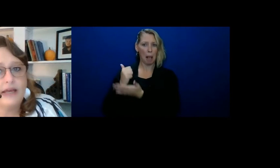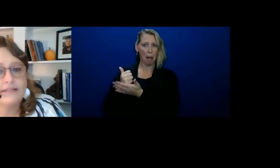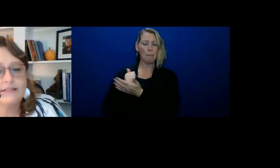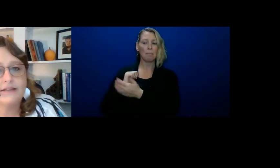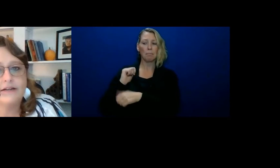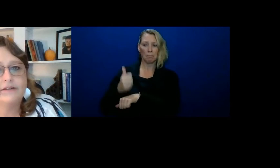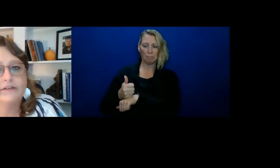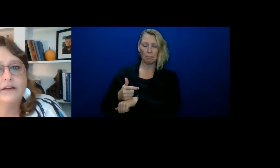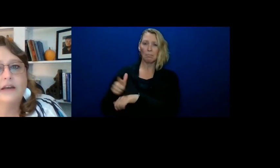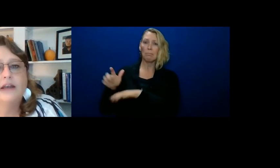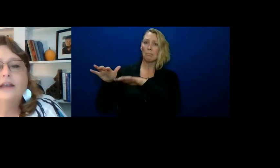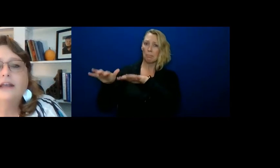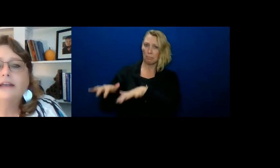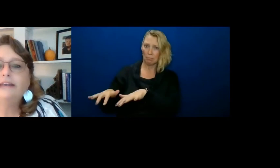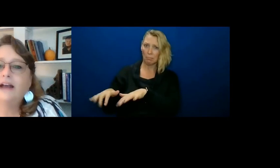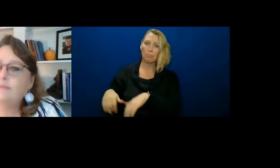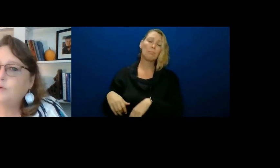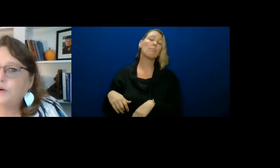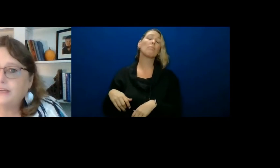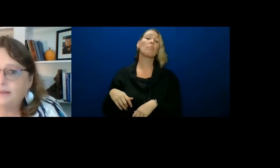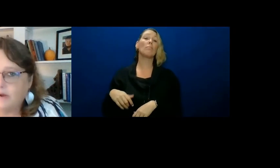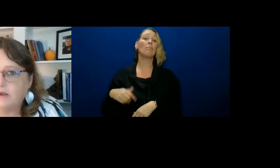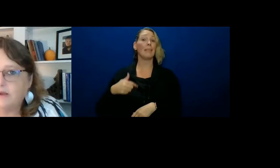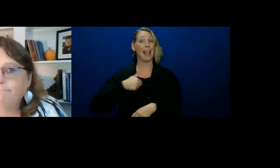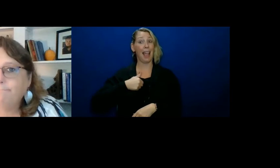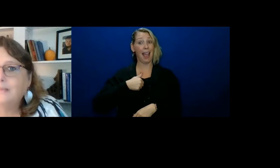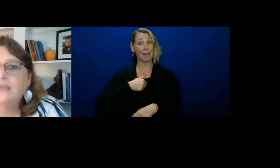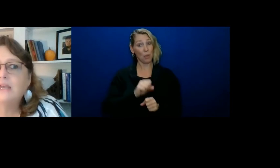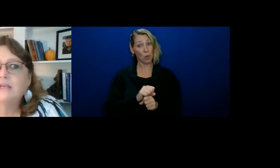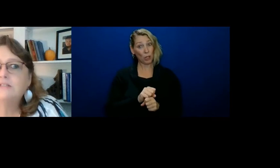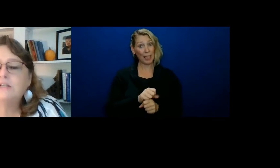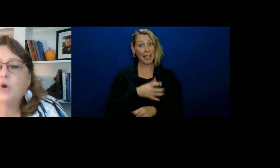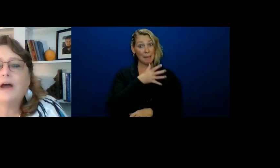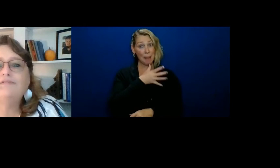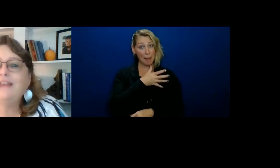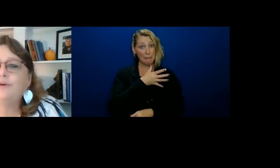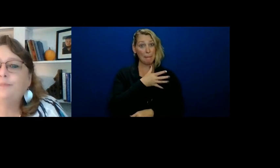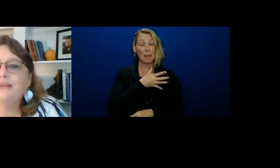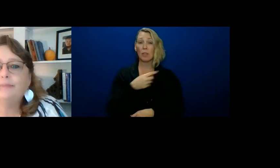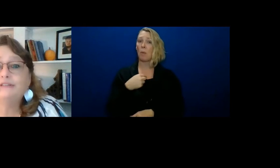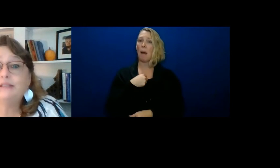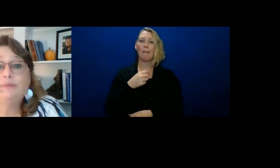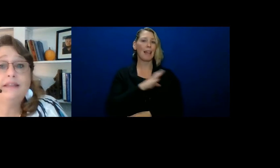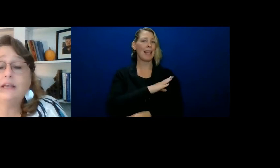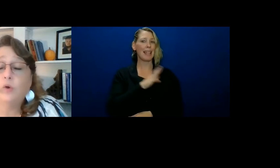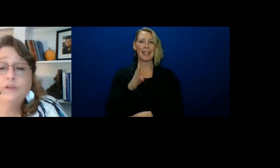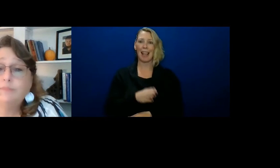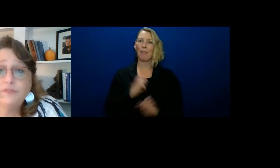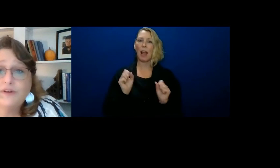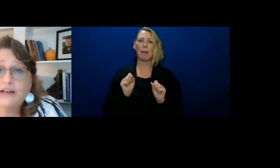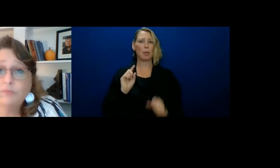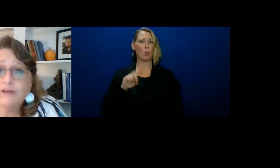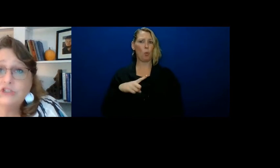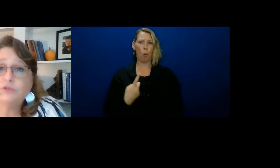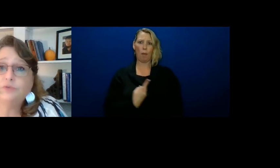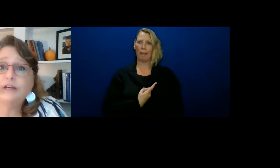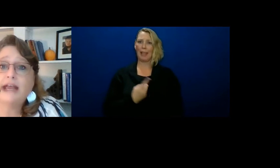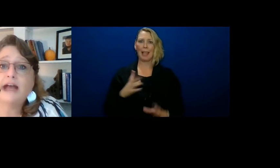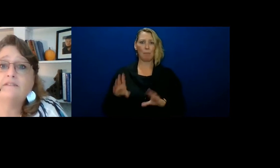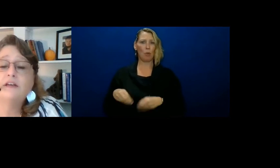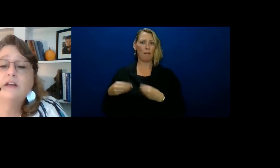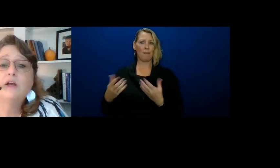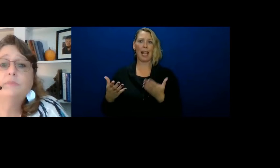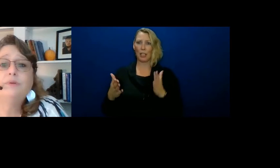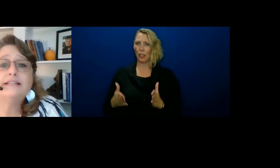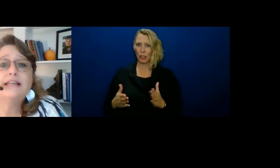stabilized there. Now, I'm a working mom. So I've never been able to be the only provider my children